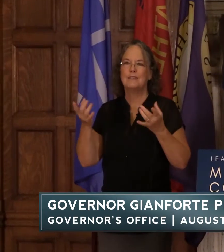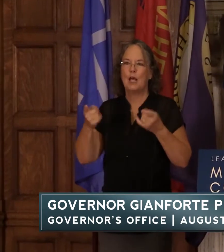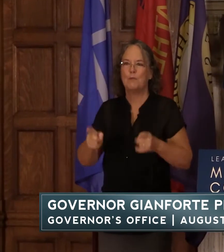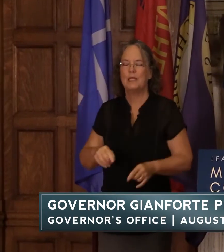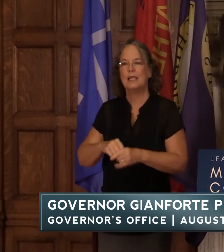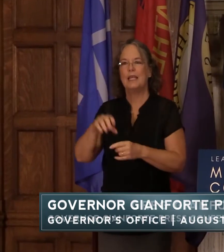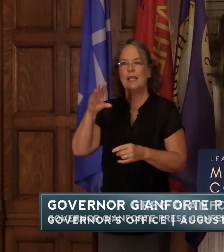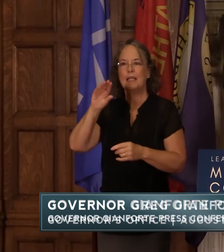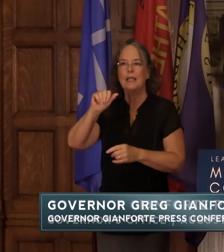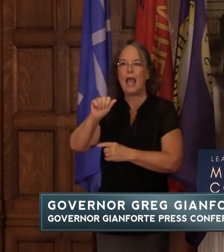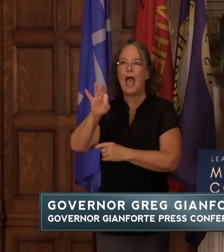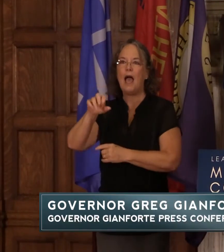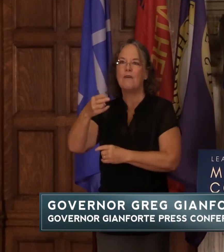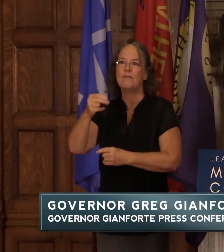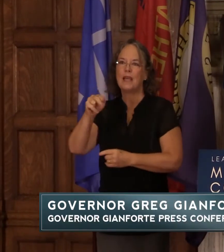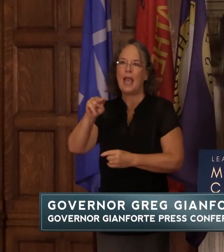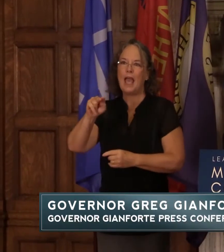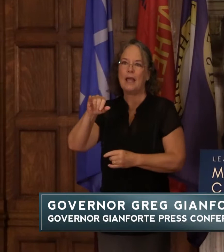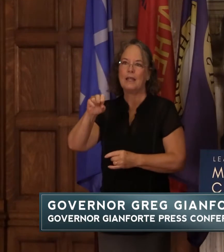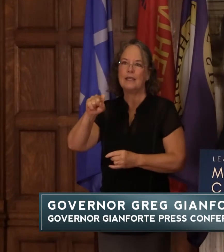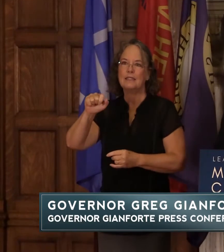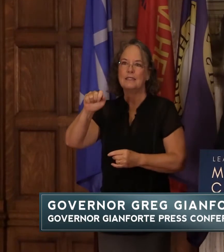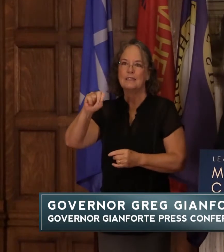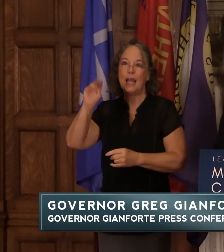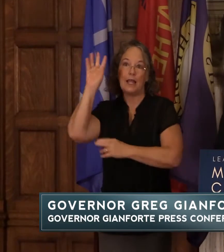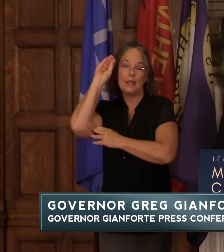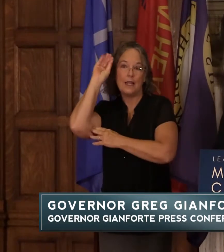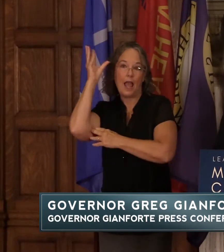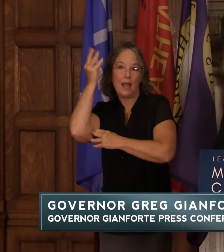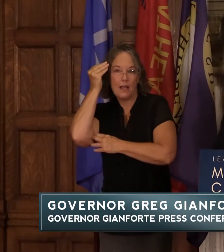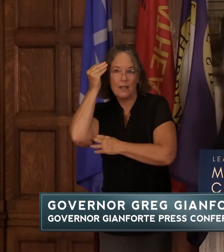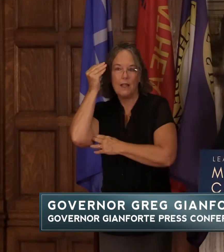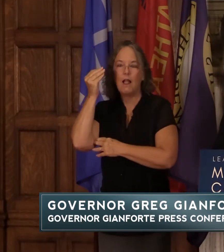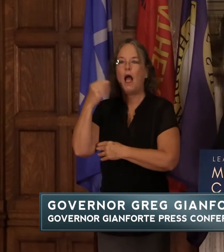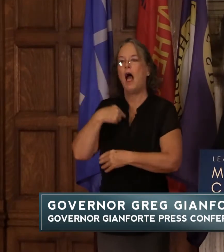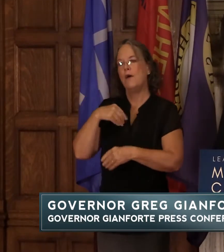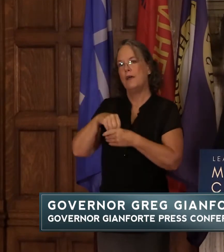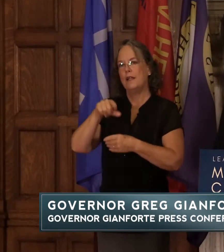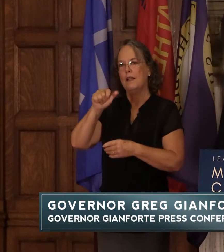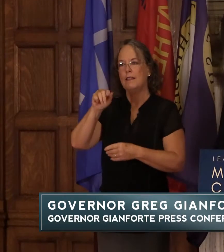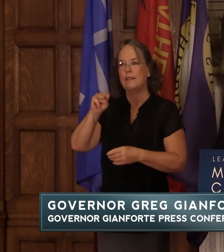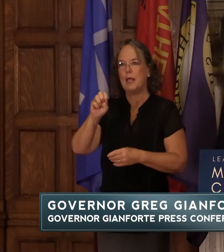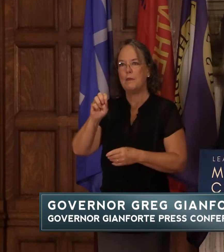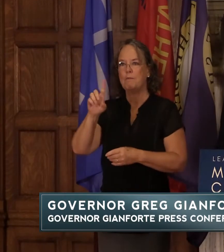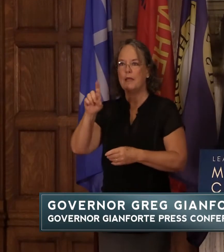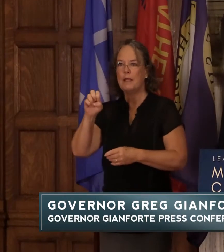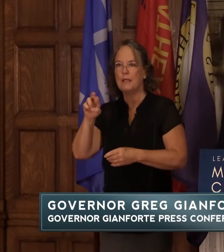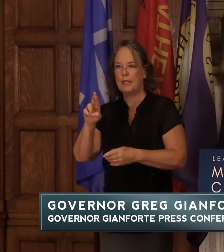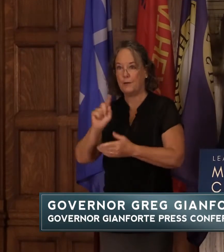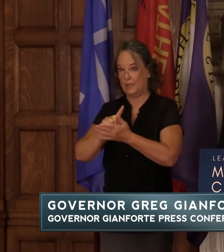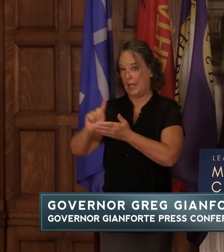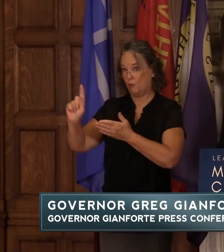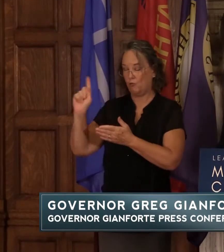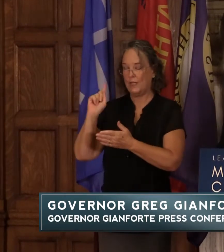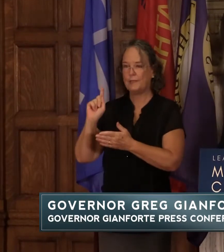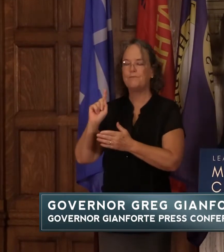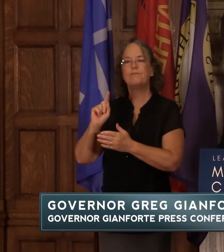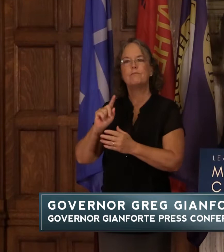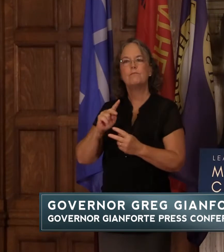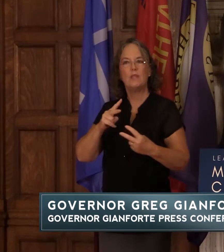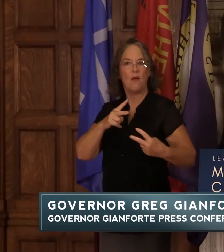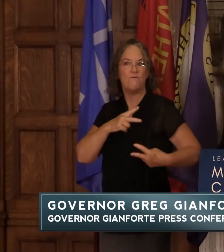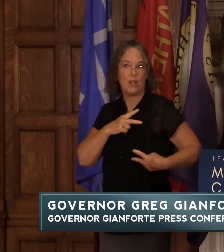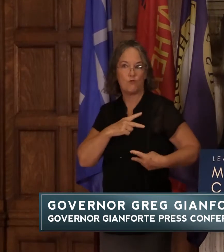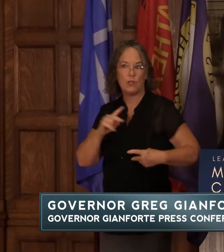afghanistan i was in lame deer last week in eastern montana and a veteran approached me